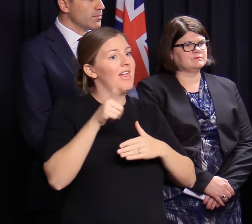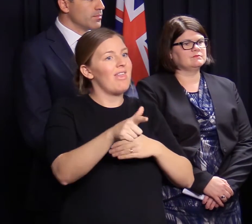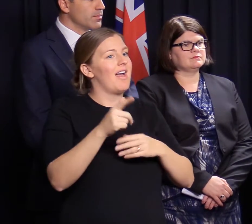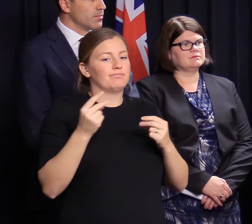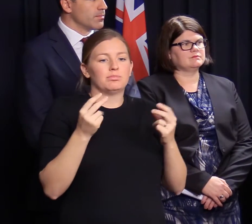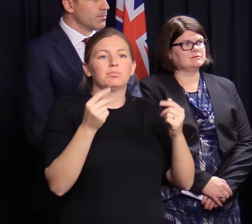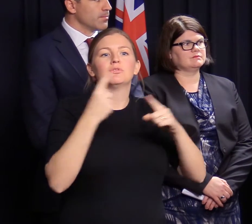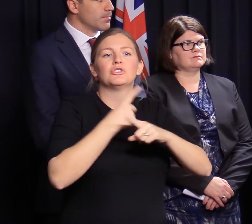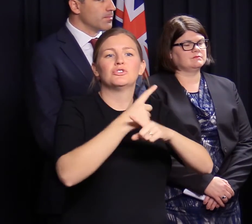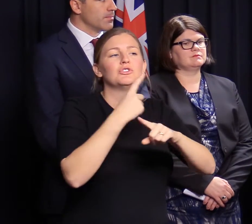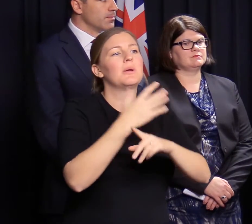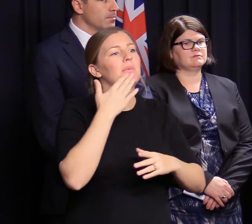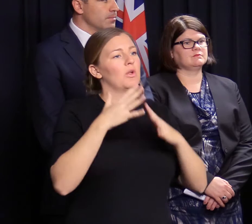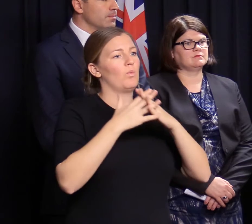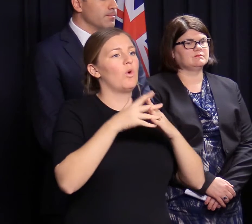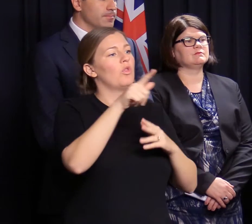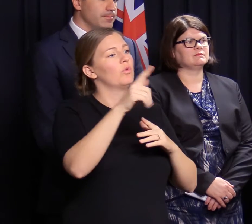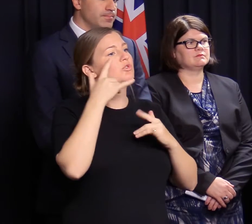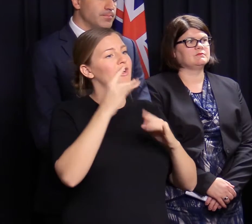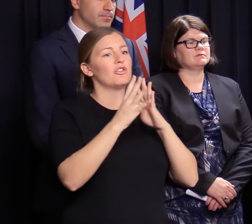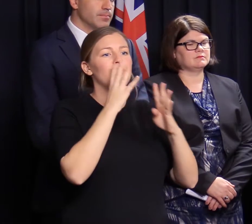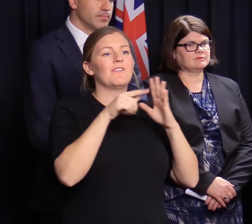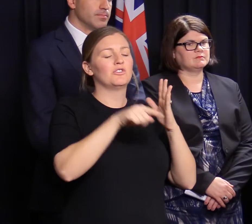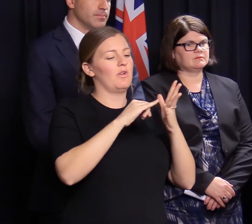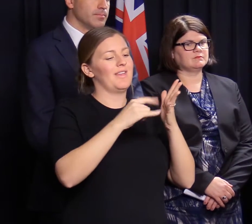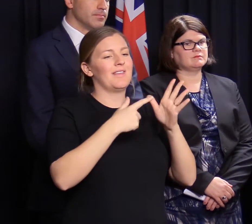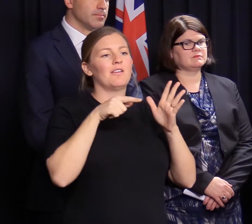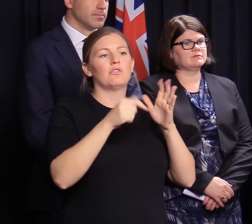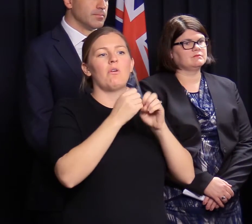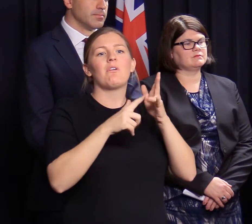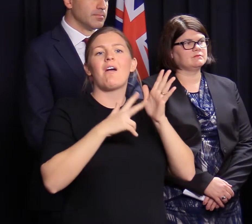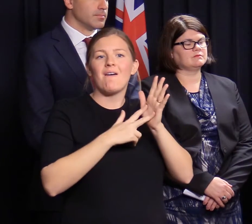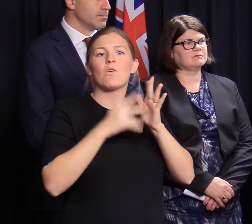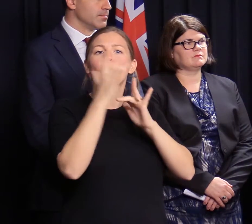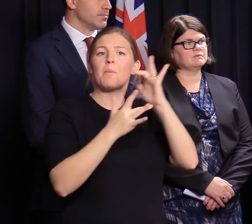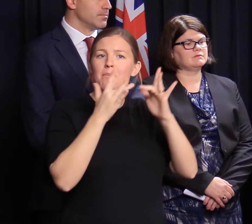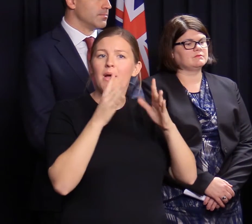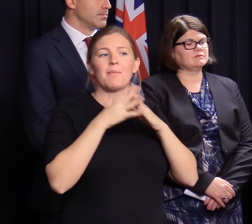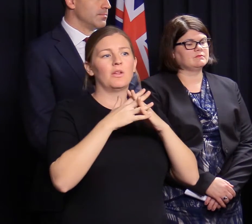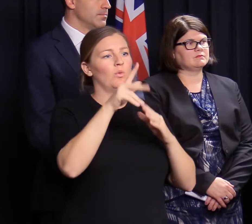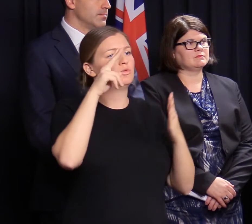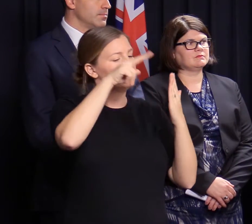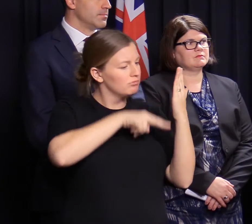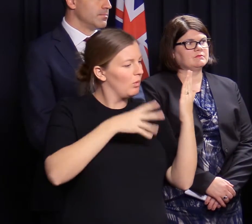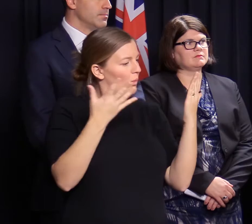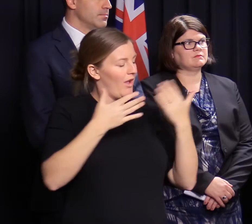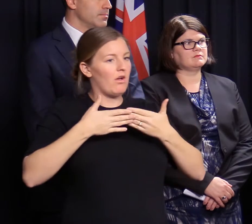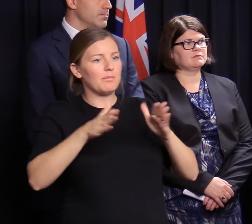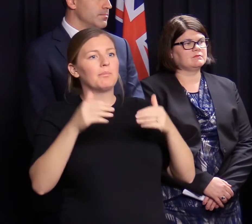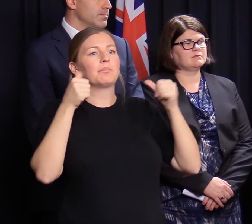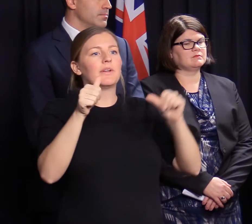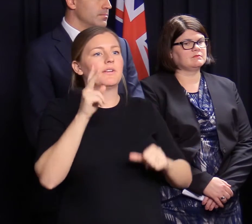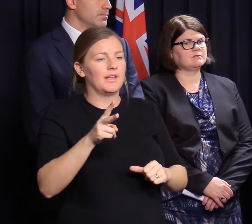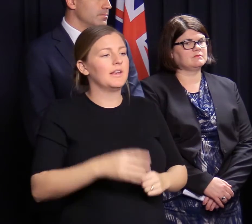I'd encourage people to check the traffic.sa.gov.au website for updates. In terms of other infrastructure, it's clear that there has been road